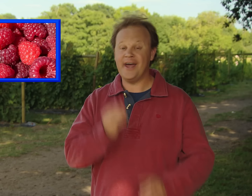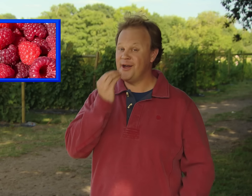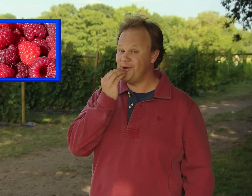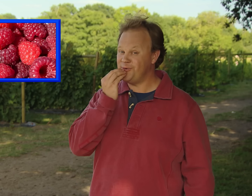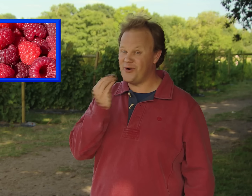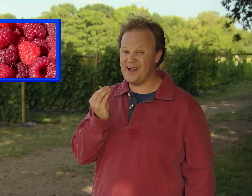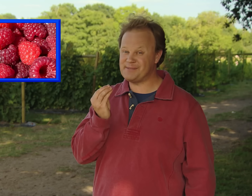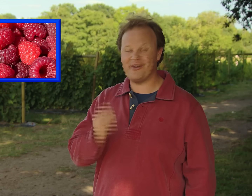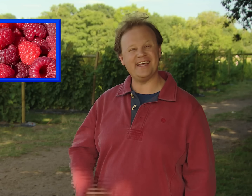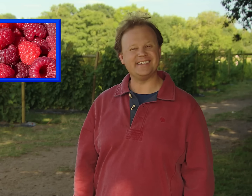Raspberries!